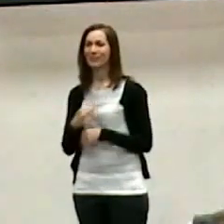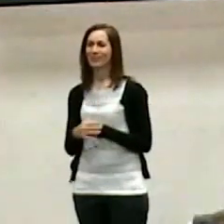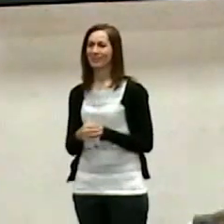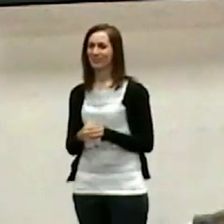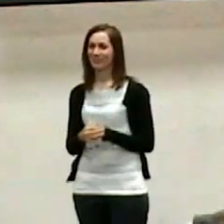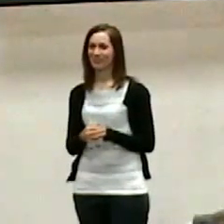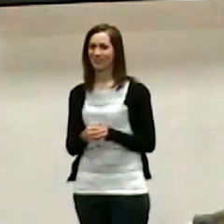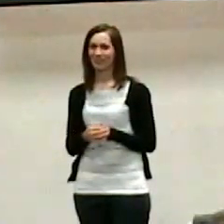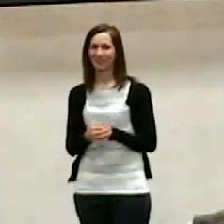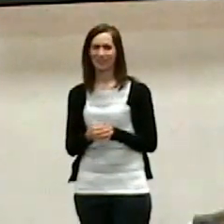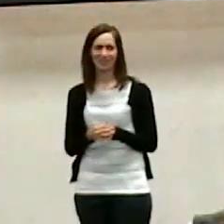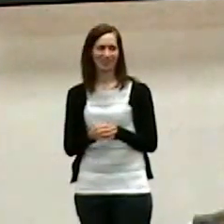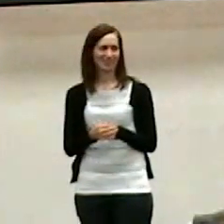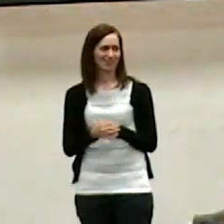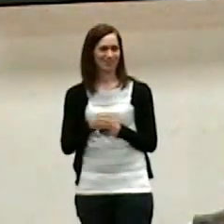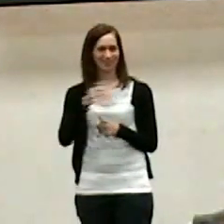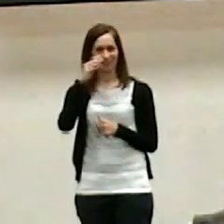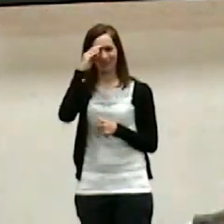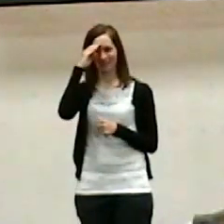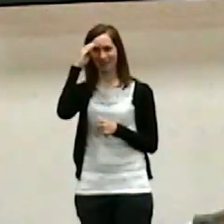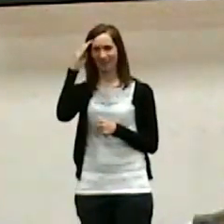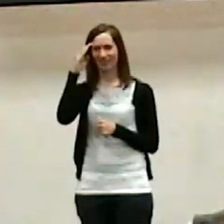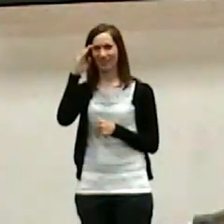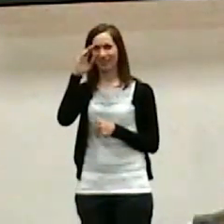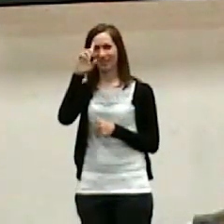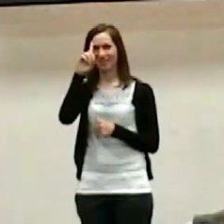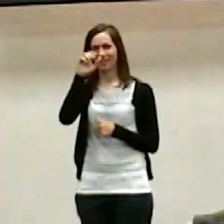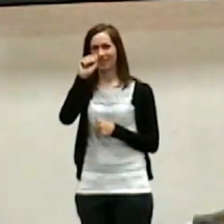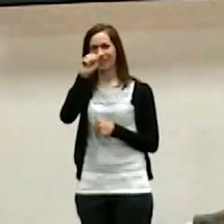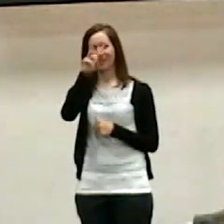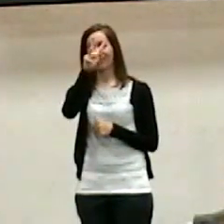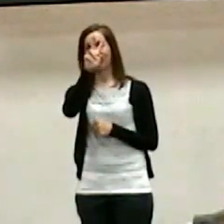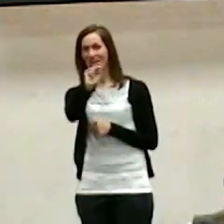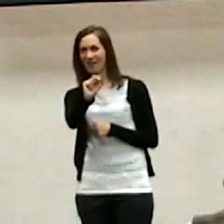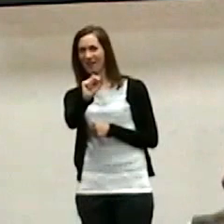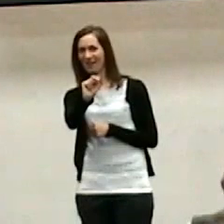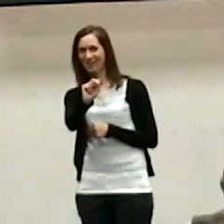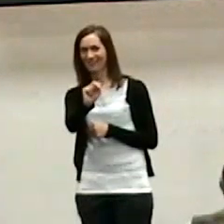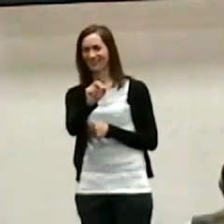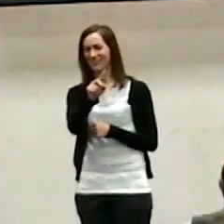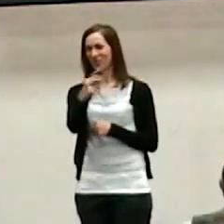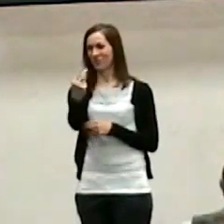hello Don watching via telecast in Gilbert, Arizona